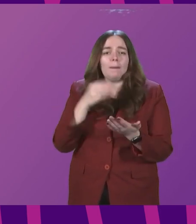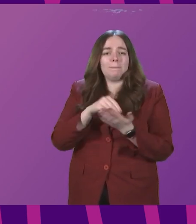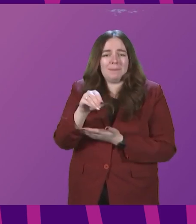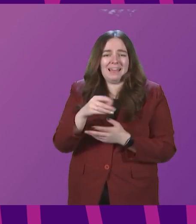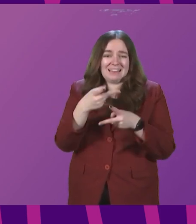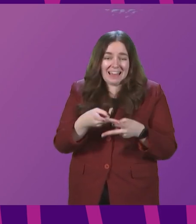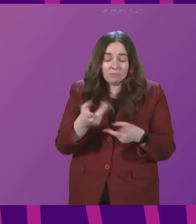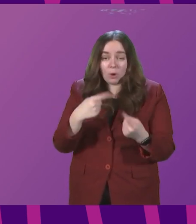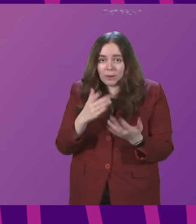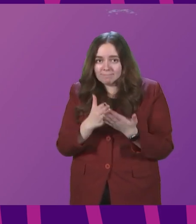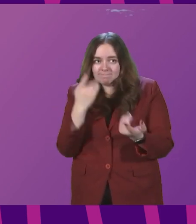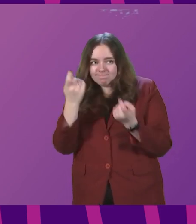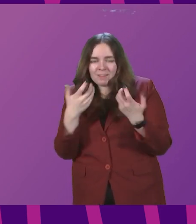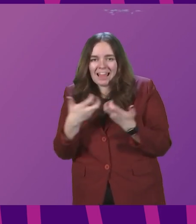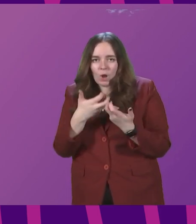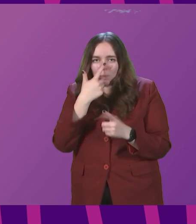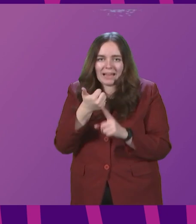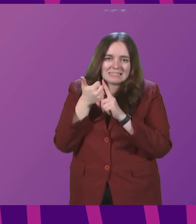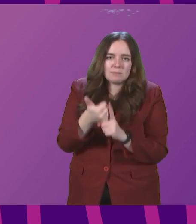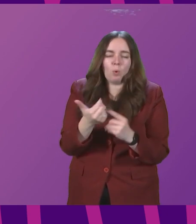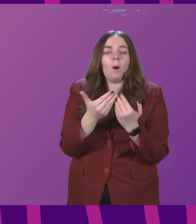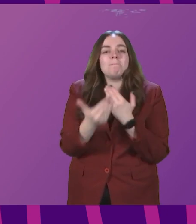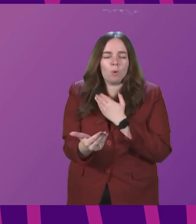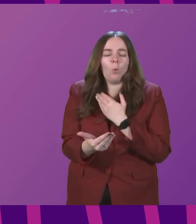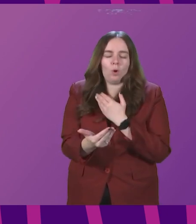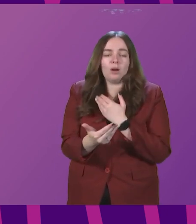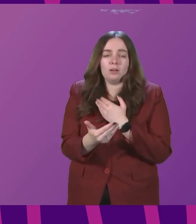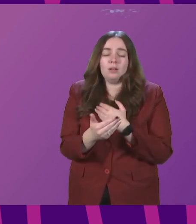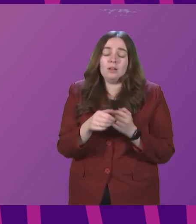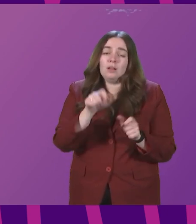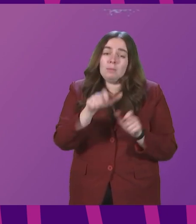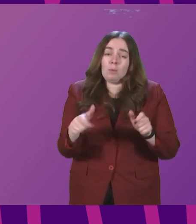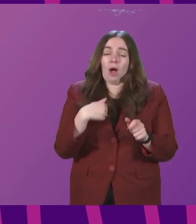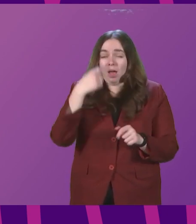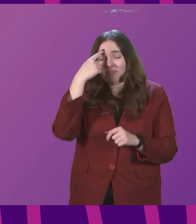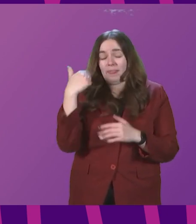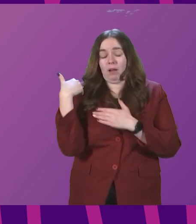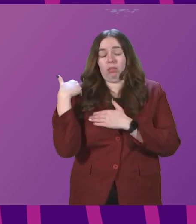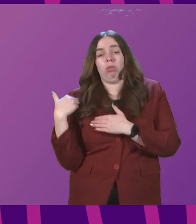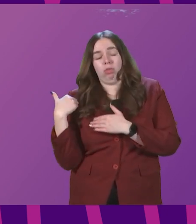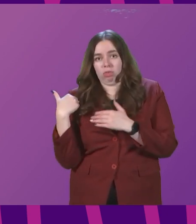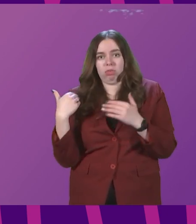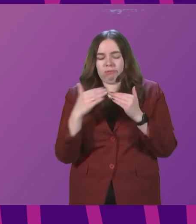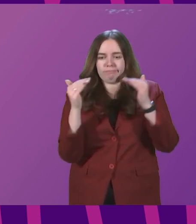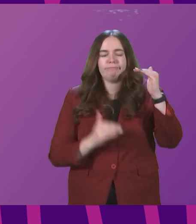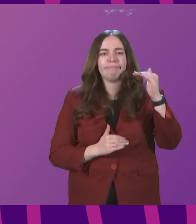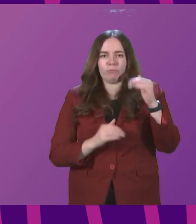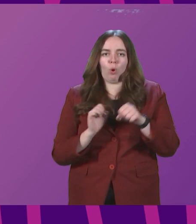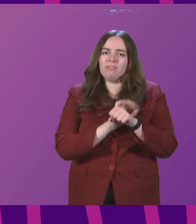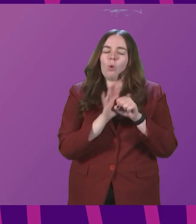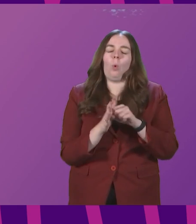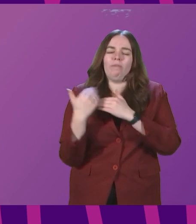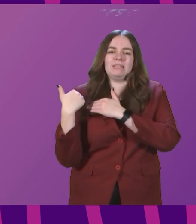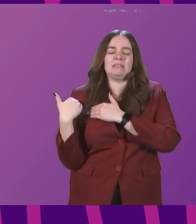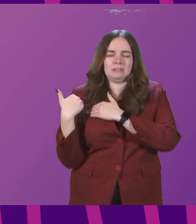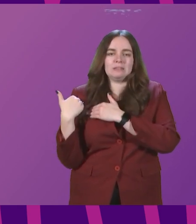considering how we can further support unpaid carers, who I do think are shouldering a disproportionate share of the Covid burden